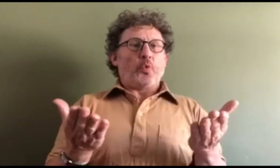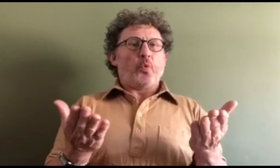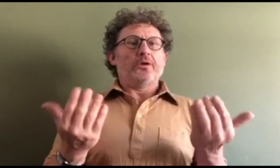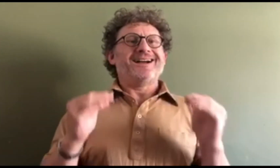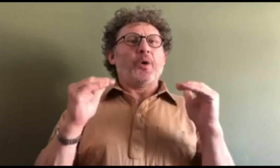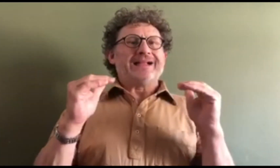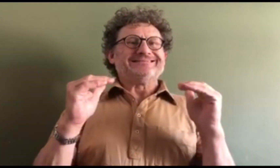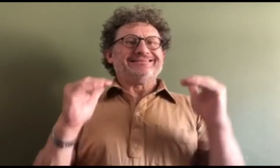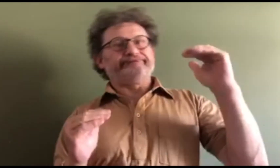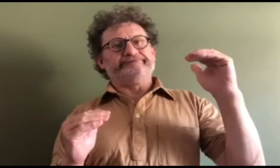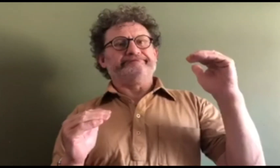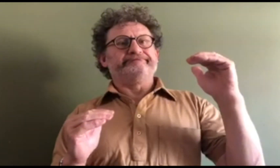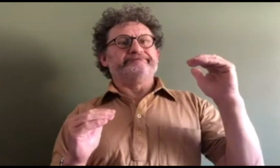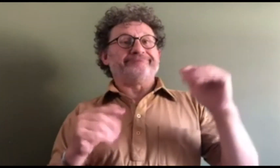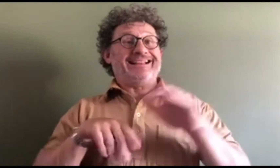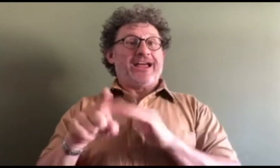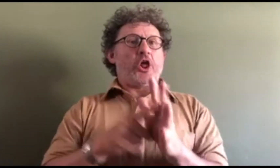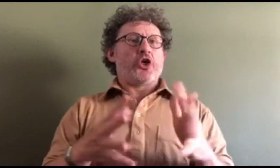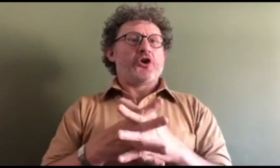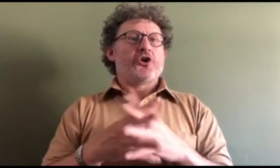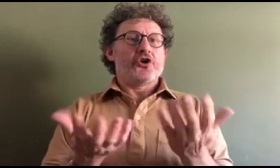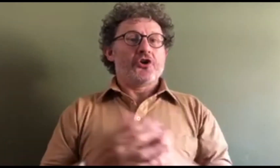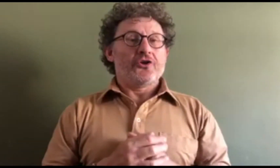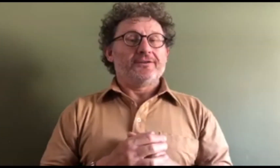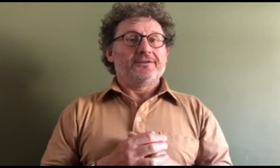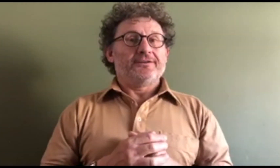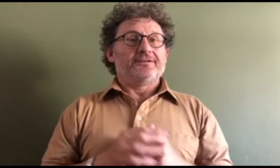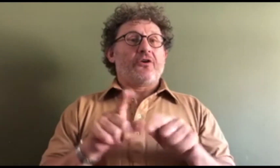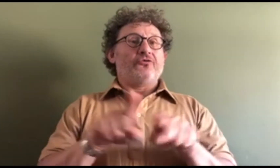to prove that. But what we do see is this inequality within the law.